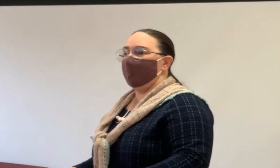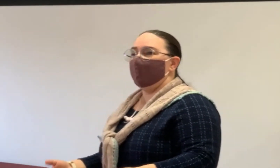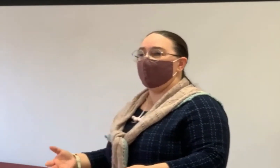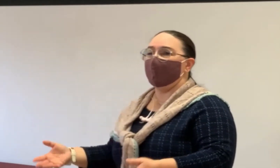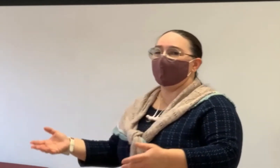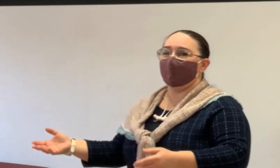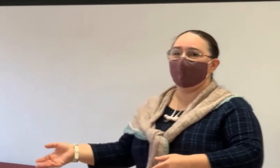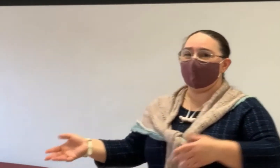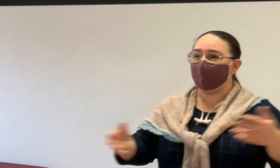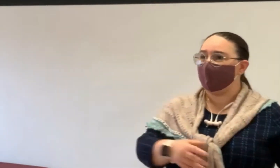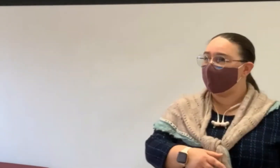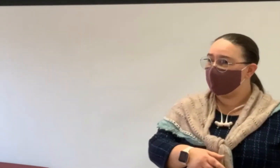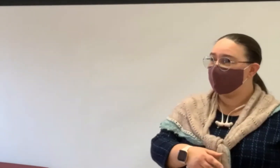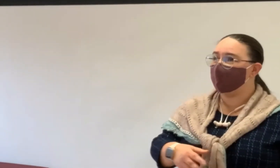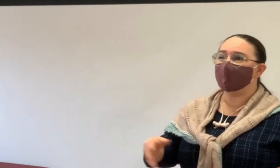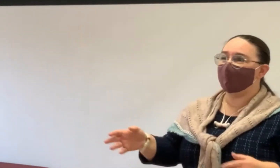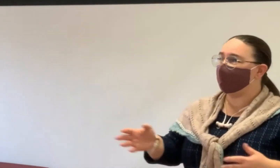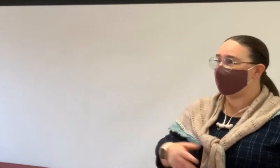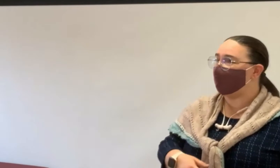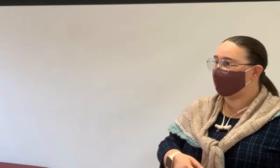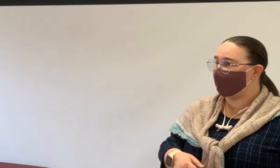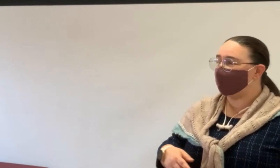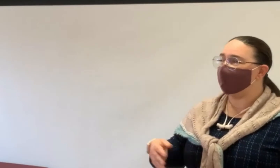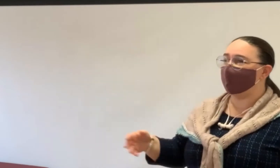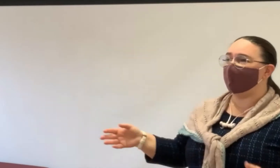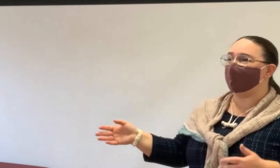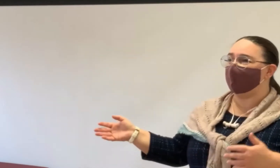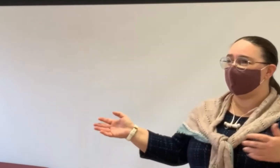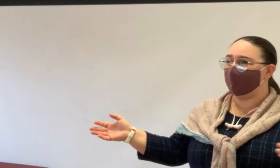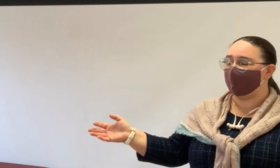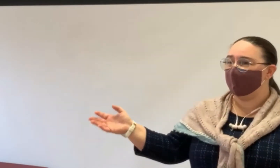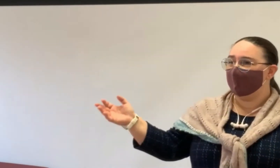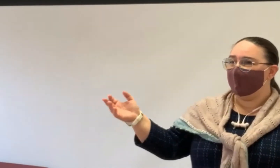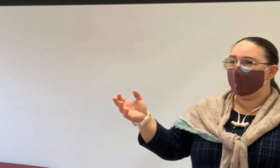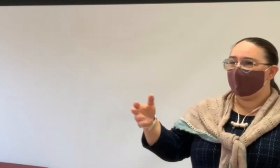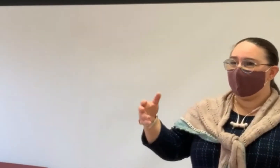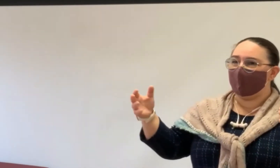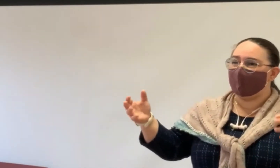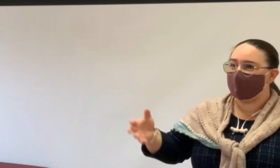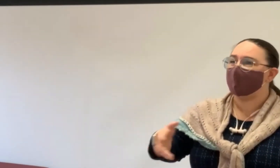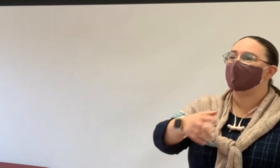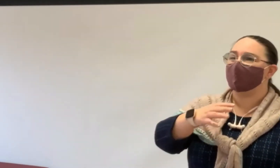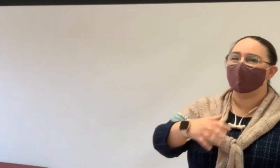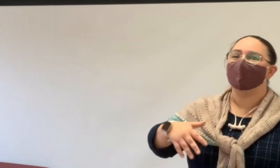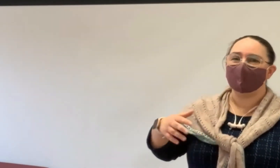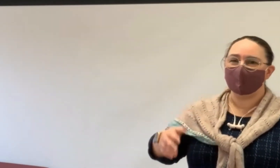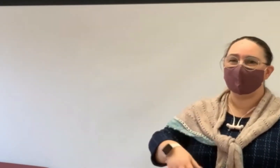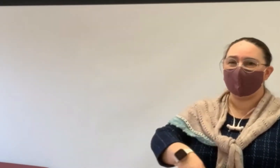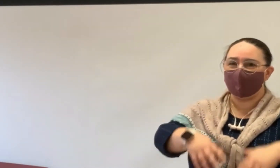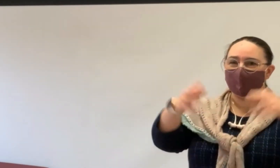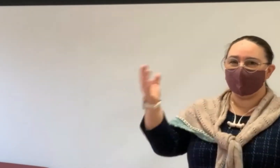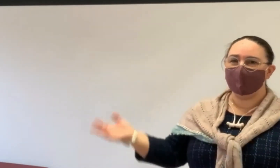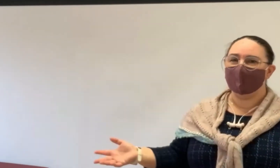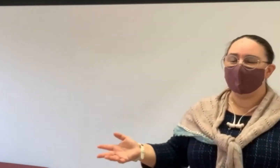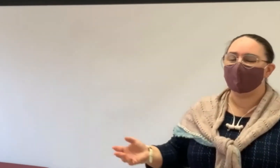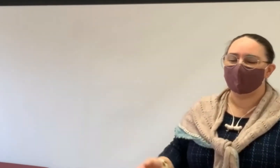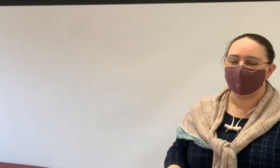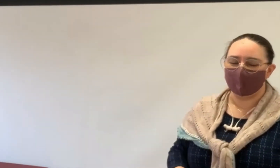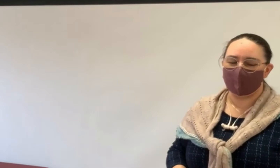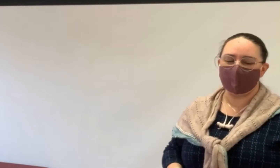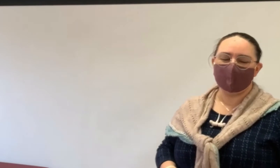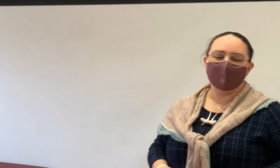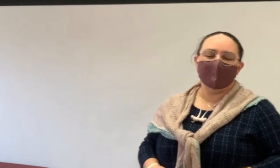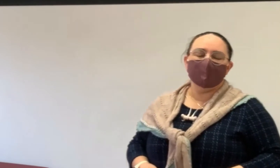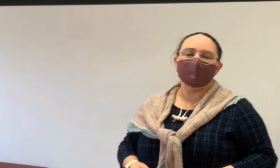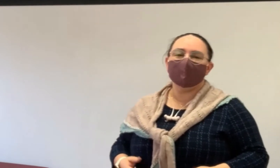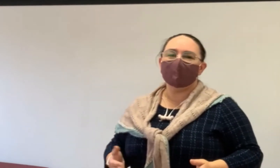but the family members who knew nothing about it and who felt that their potential inheritance had been taken